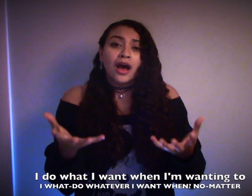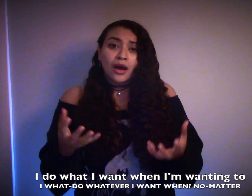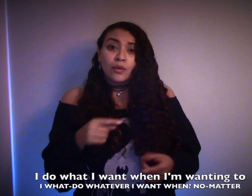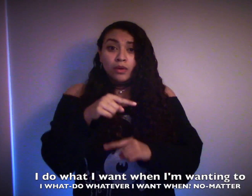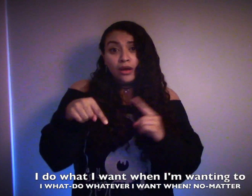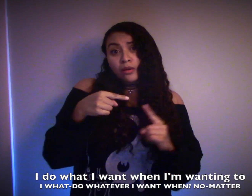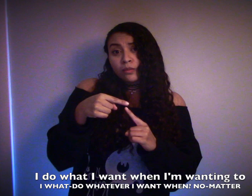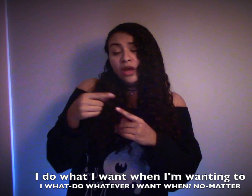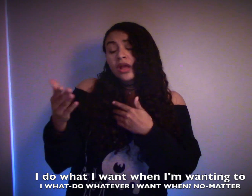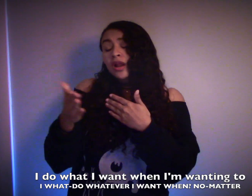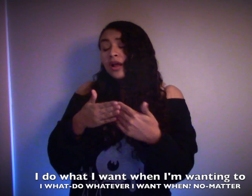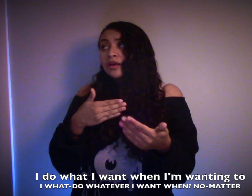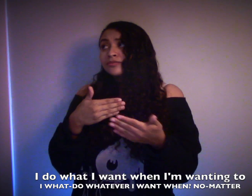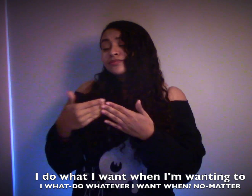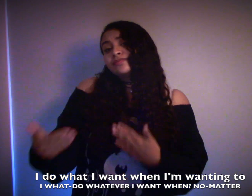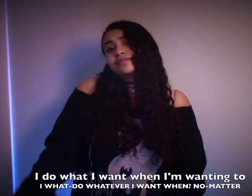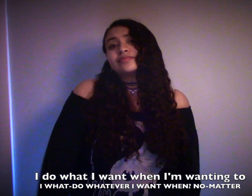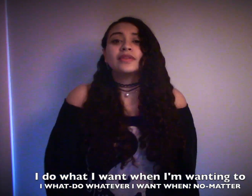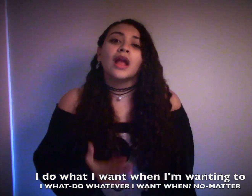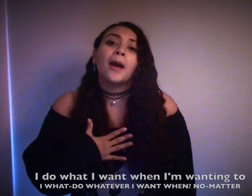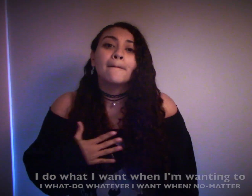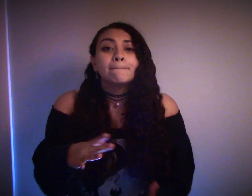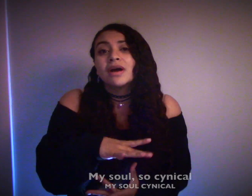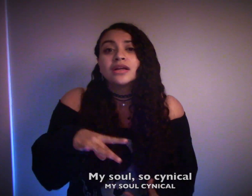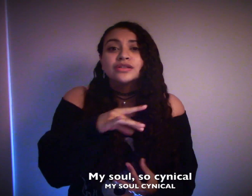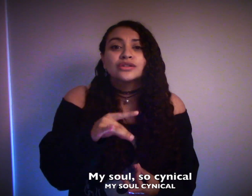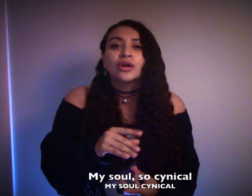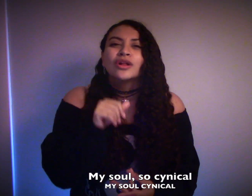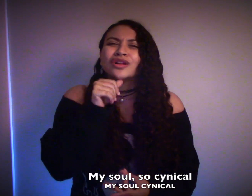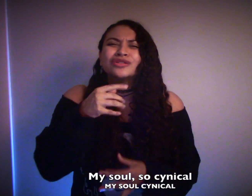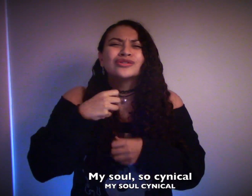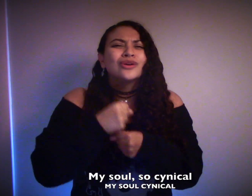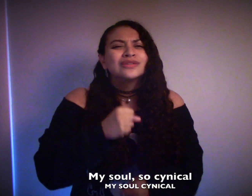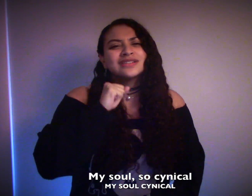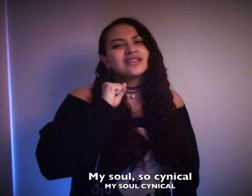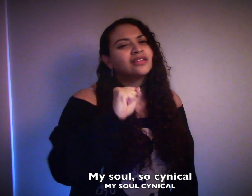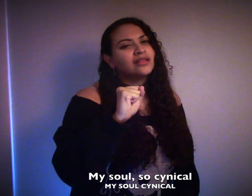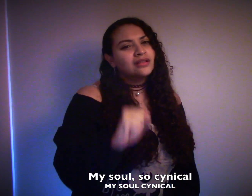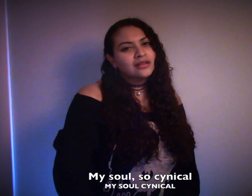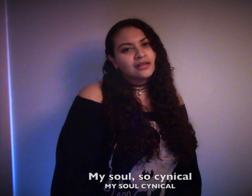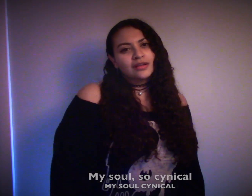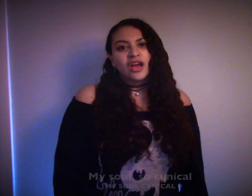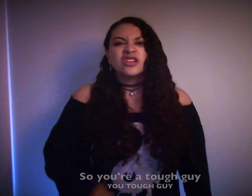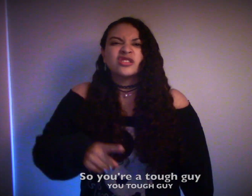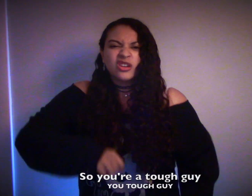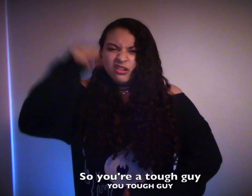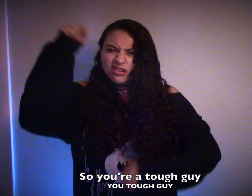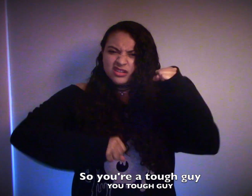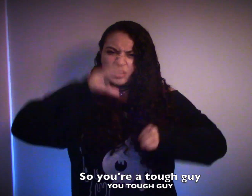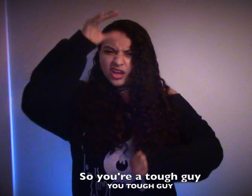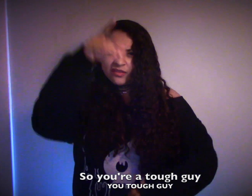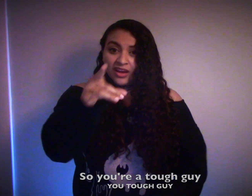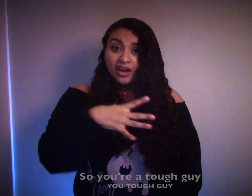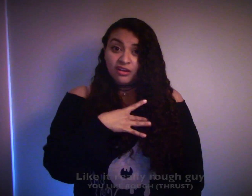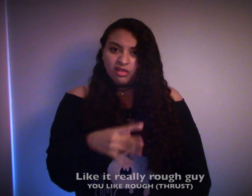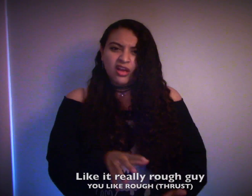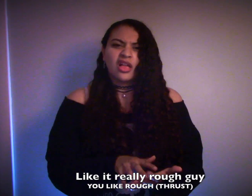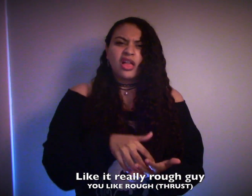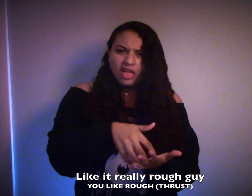want When I'm wanting to My soul, so cynical So you're a tough guy Like you're